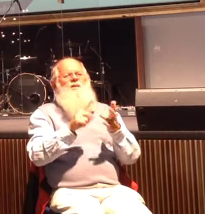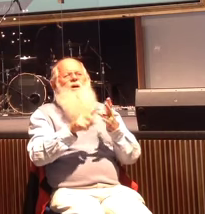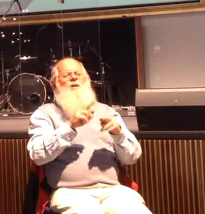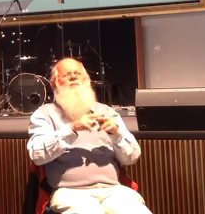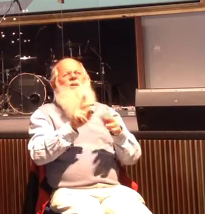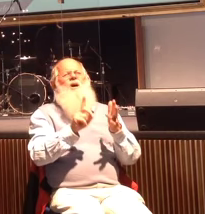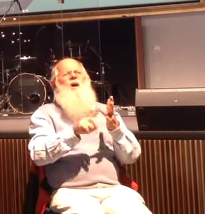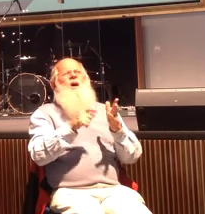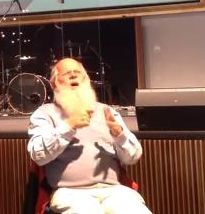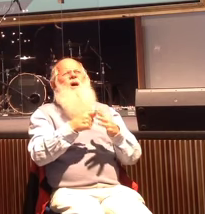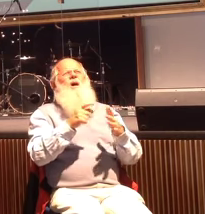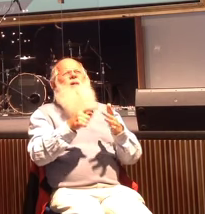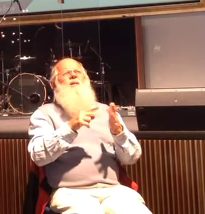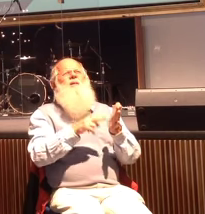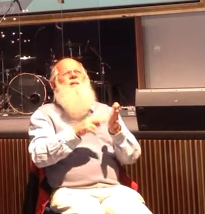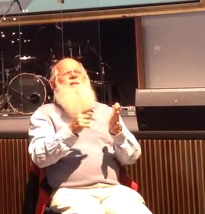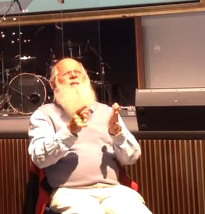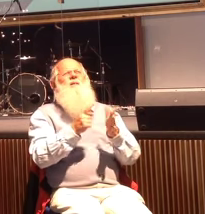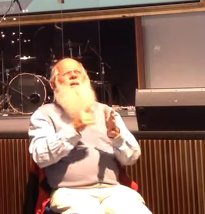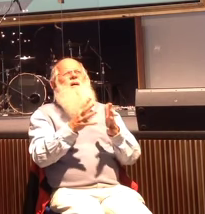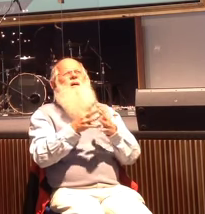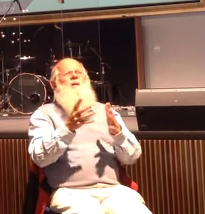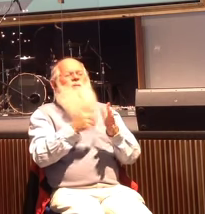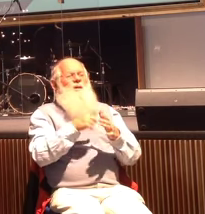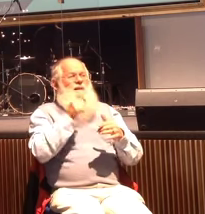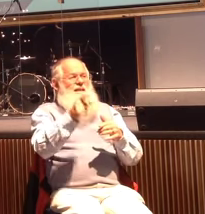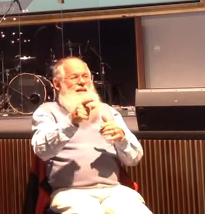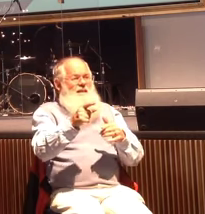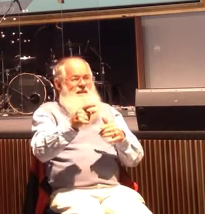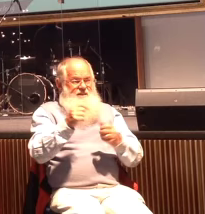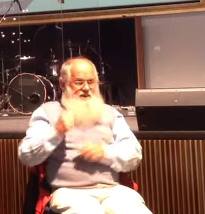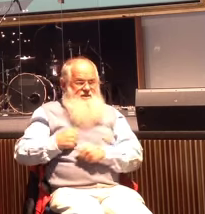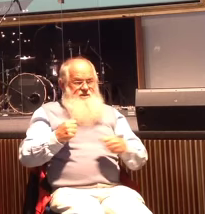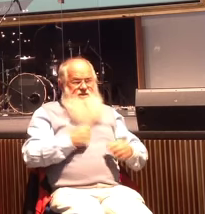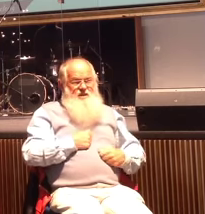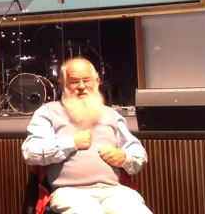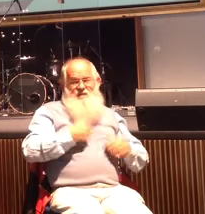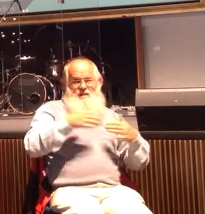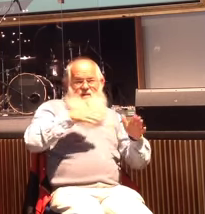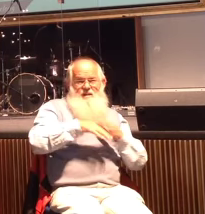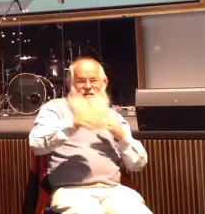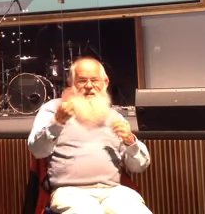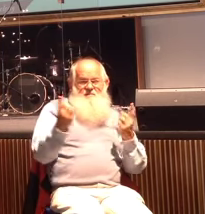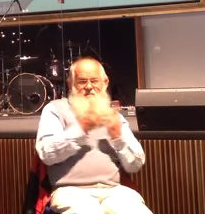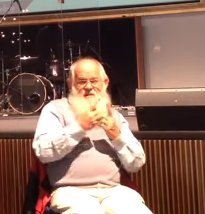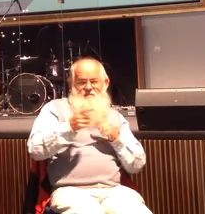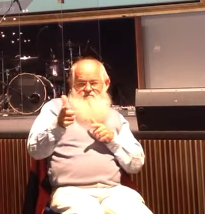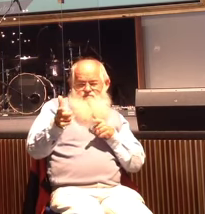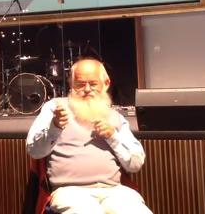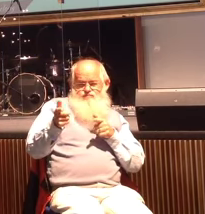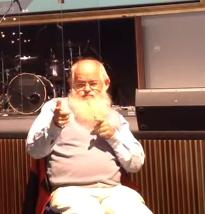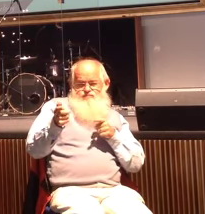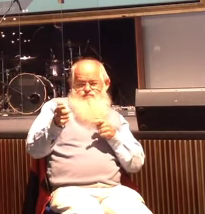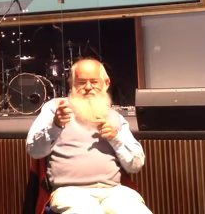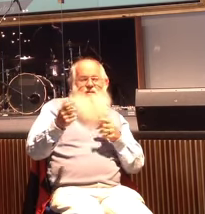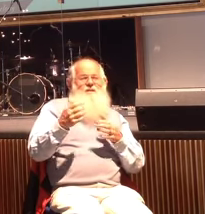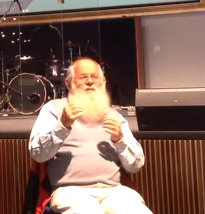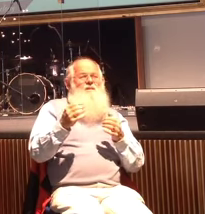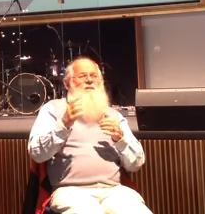and what happens is his battalion go in and they get met with gunfire and they're absolutely destroyed to the point where they have to retreat